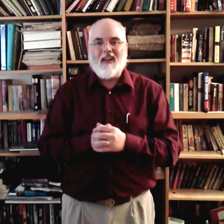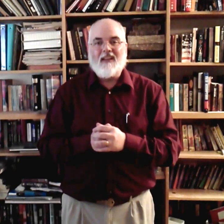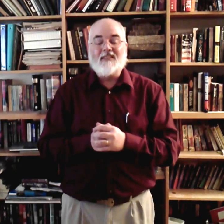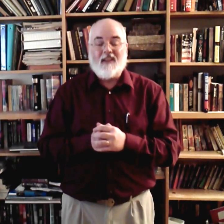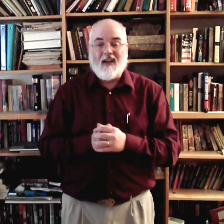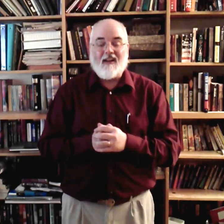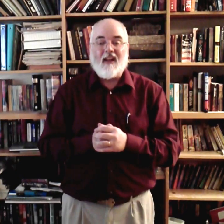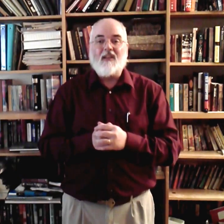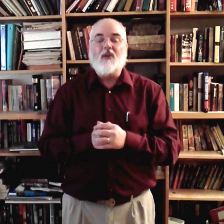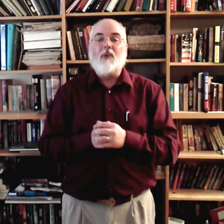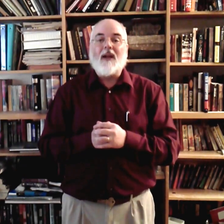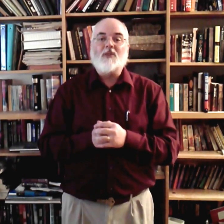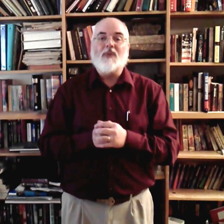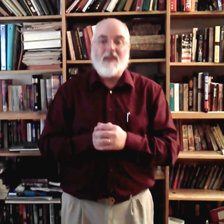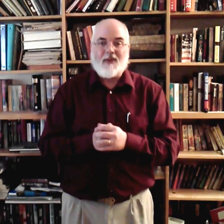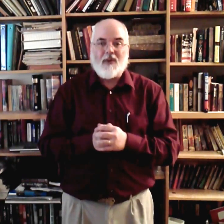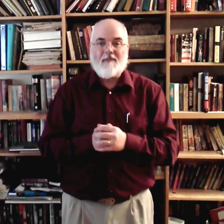in the sign and then you can practice with it. Okay? Okay?